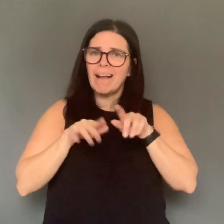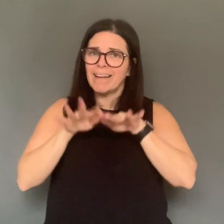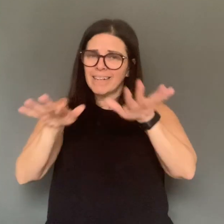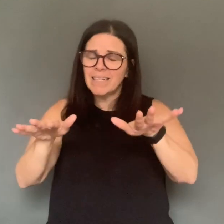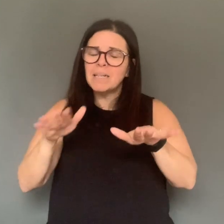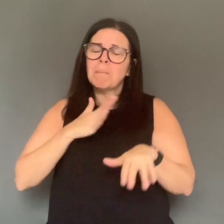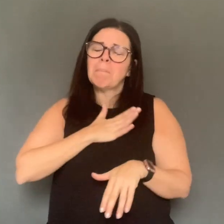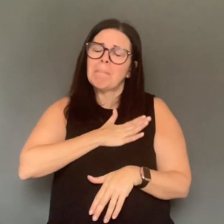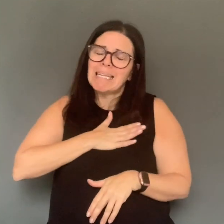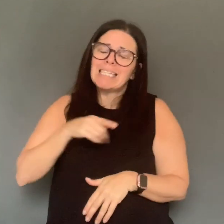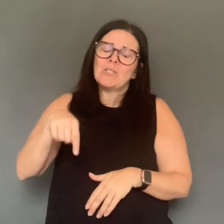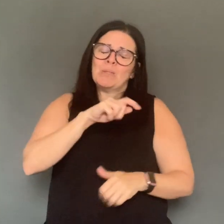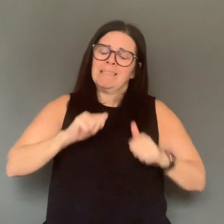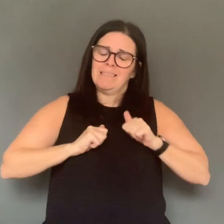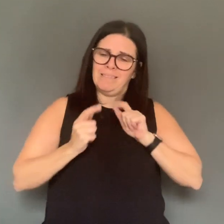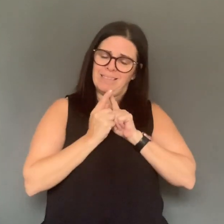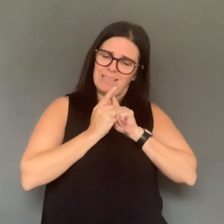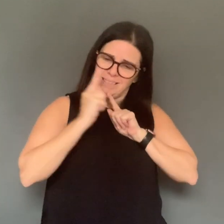We'll start with CTV.